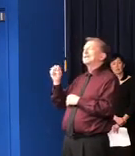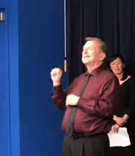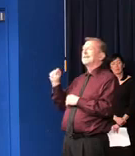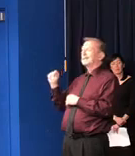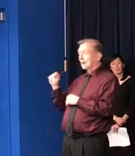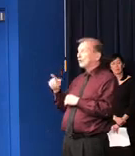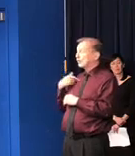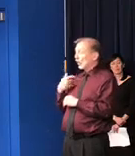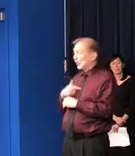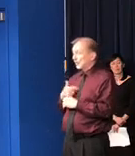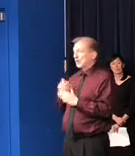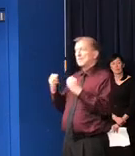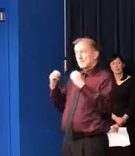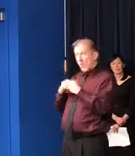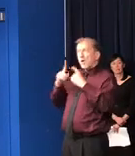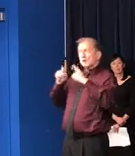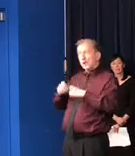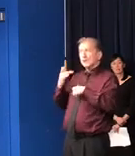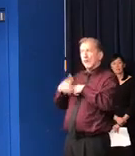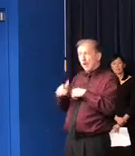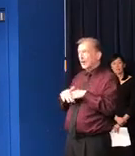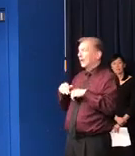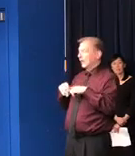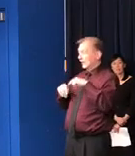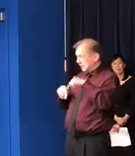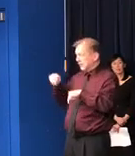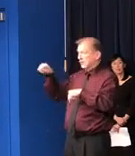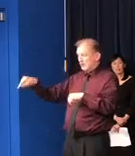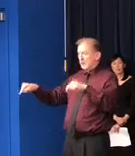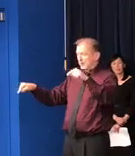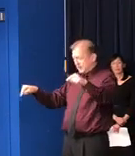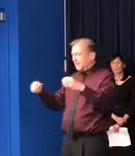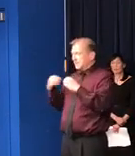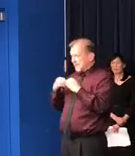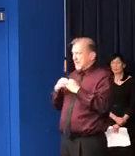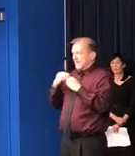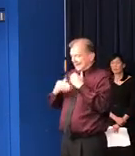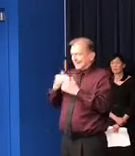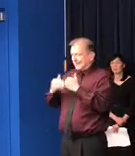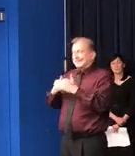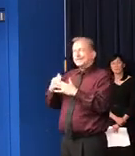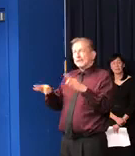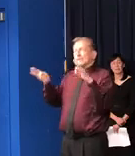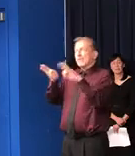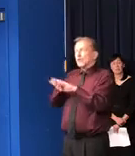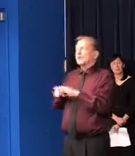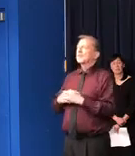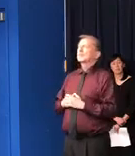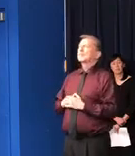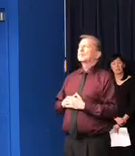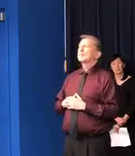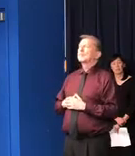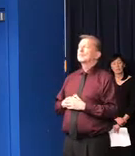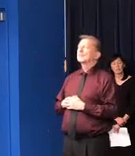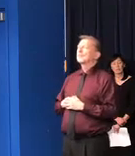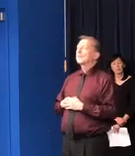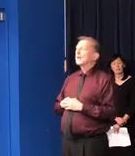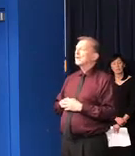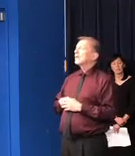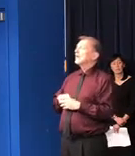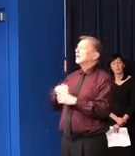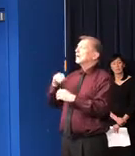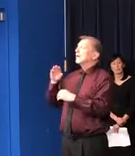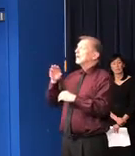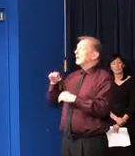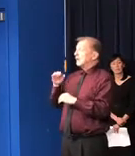continuing to grow it and increase it. We know that that's an important effort, not so much in determining whether somebody would get treatment because there